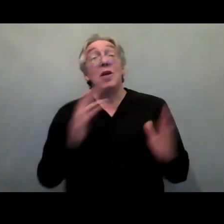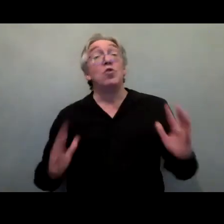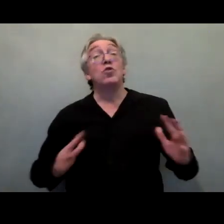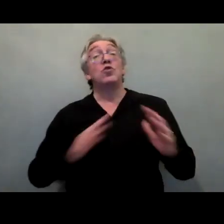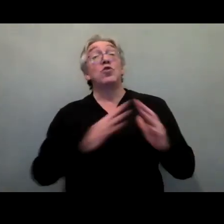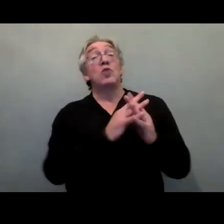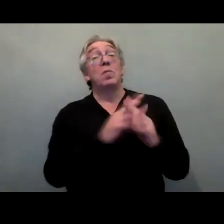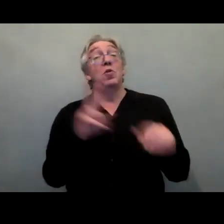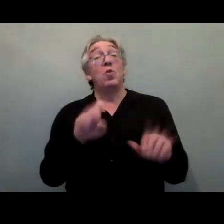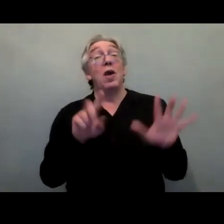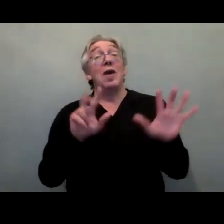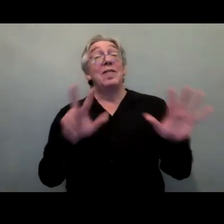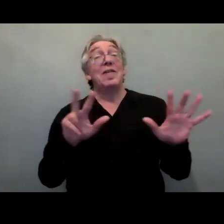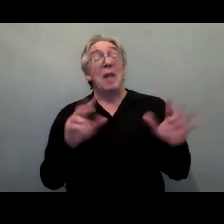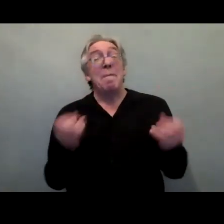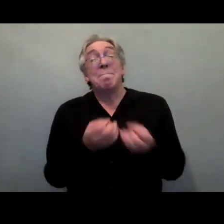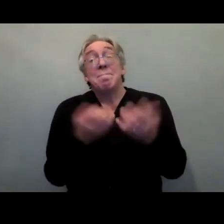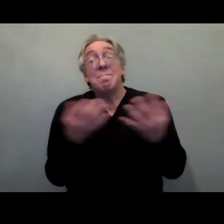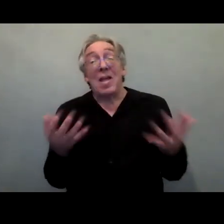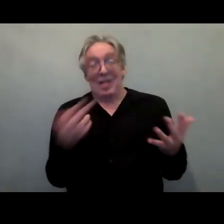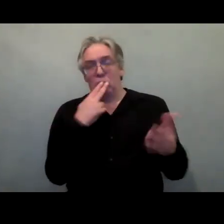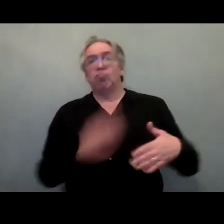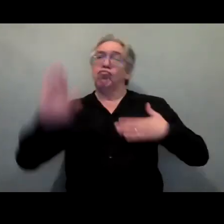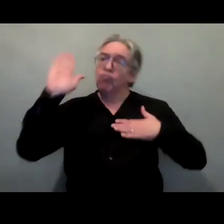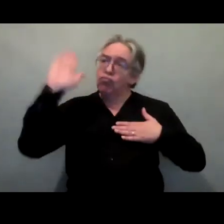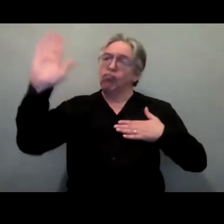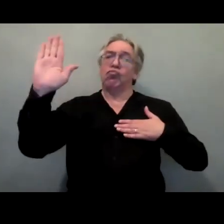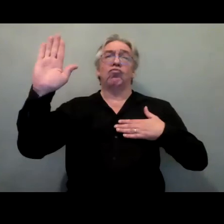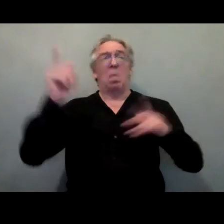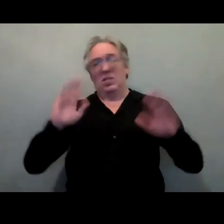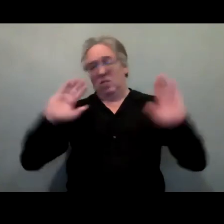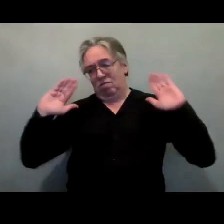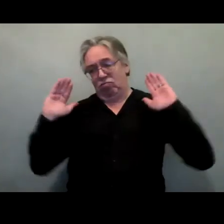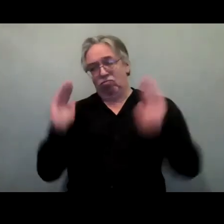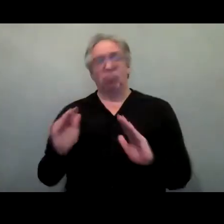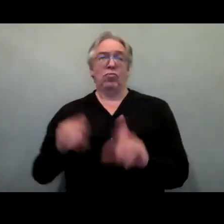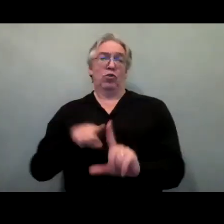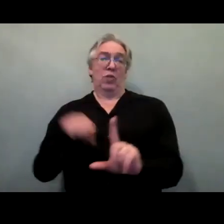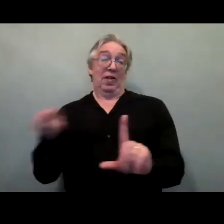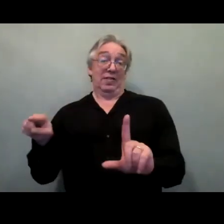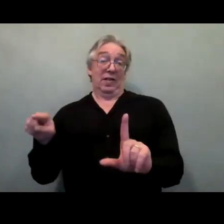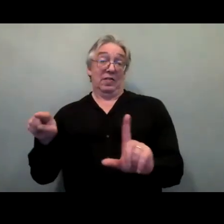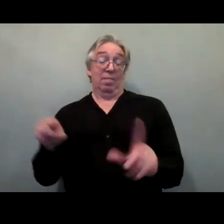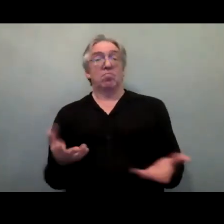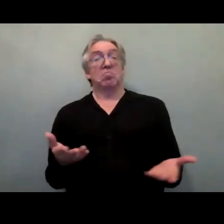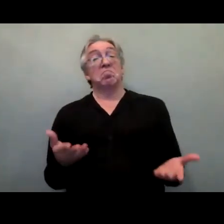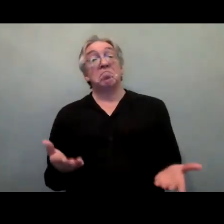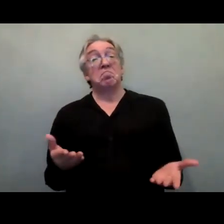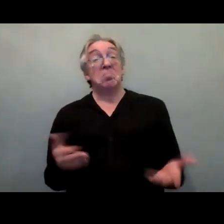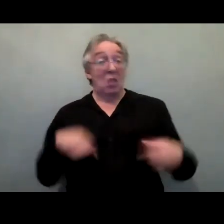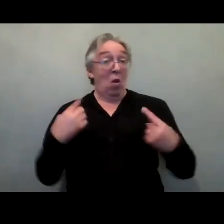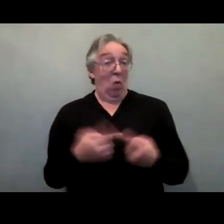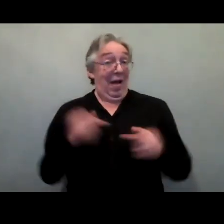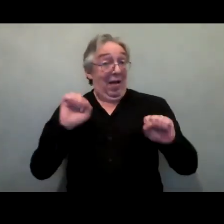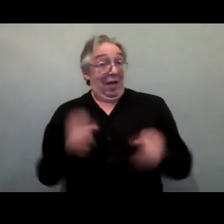On how persons with disabilities and their representative organizations can contribute to this discussion, and how we can